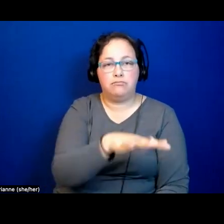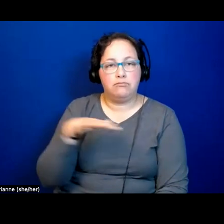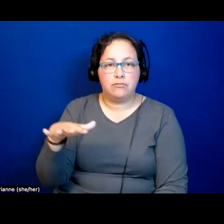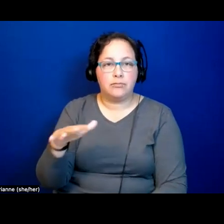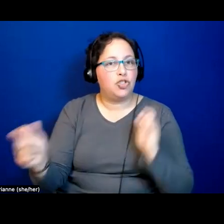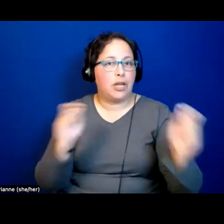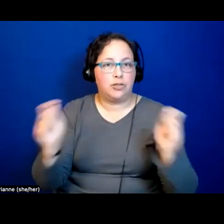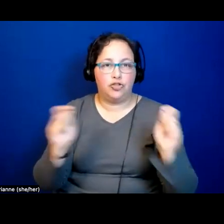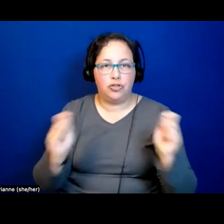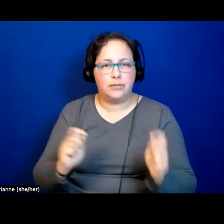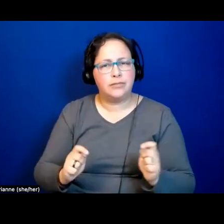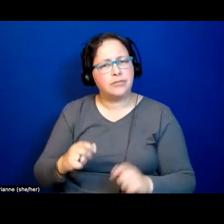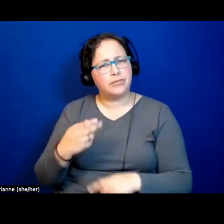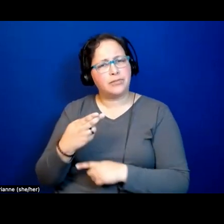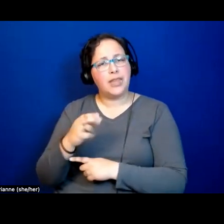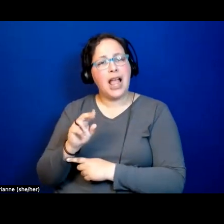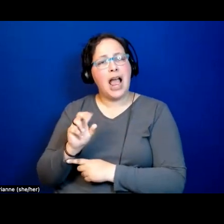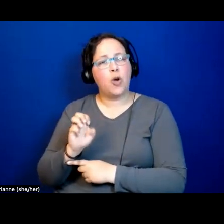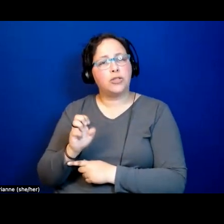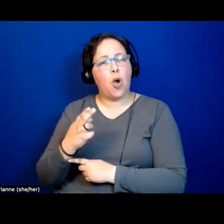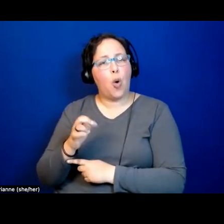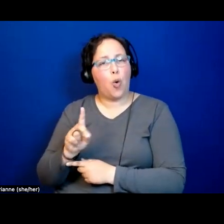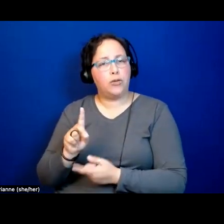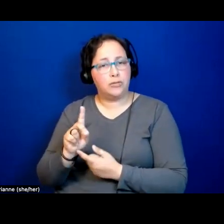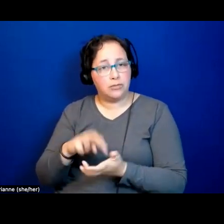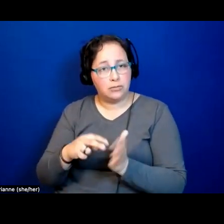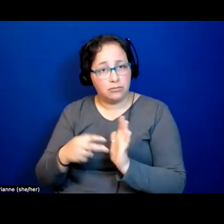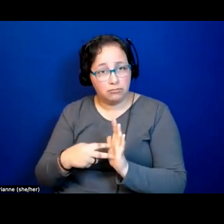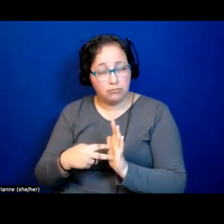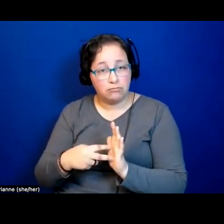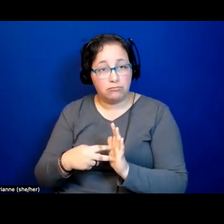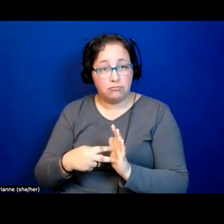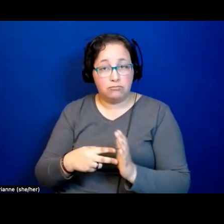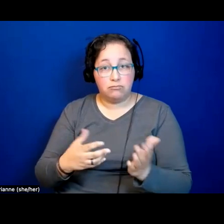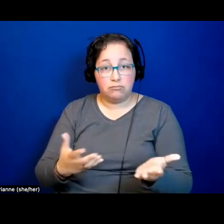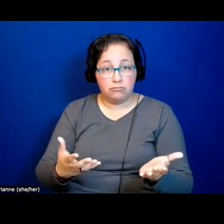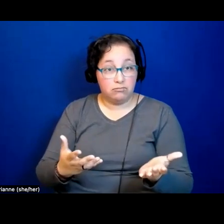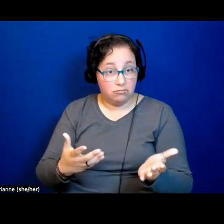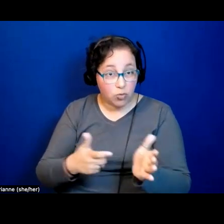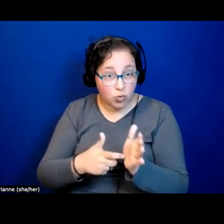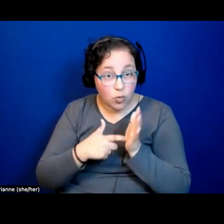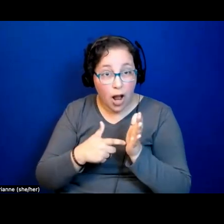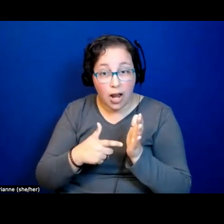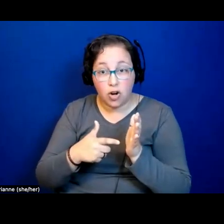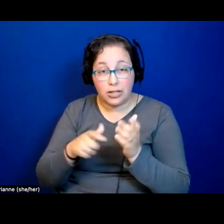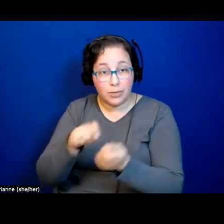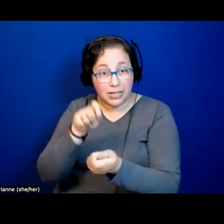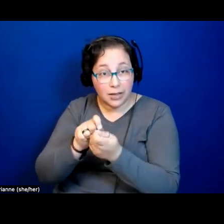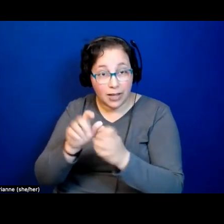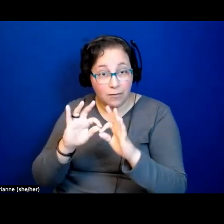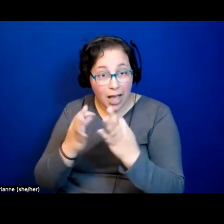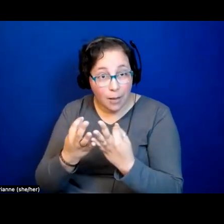what is a household? What is, what is a immediate sort of community of affiliation?